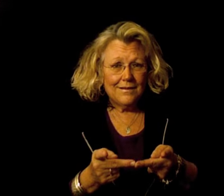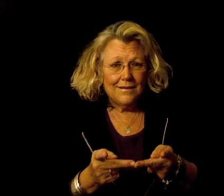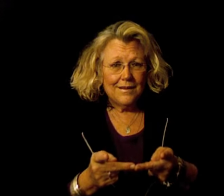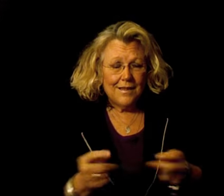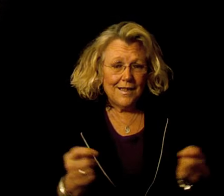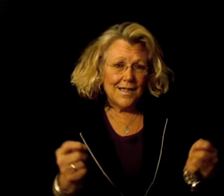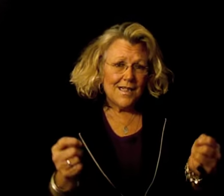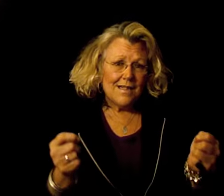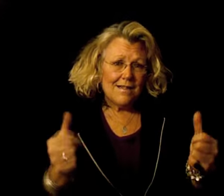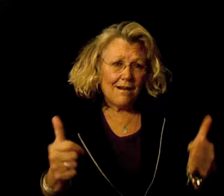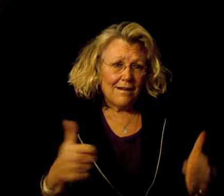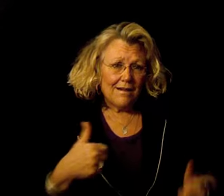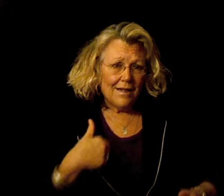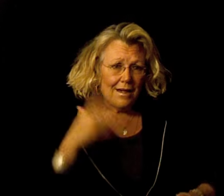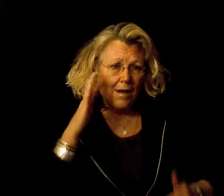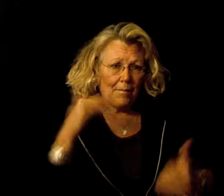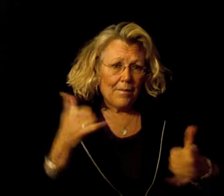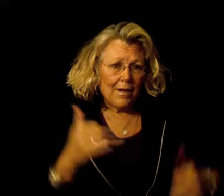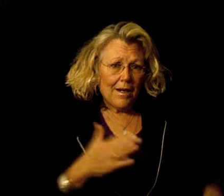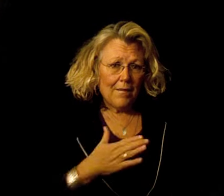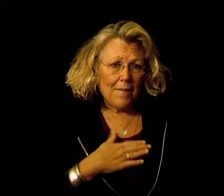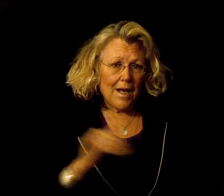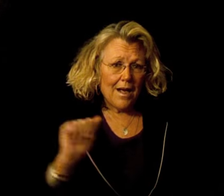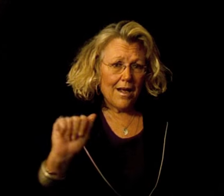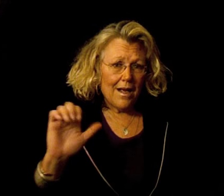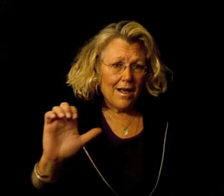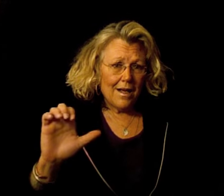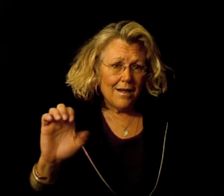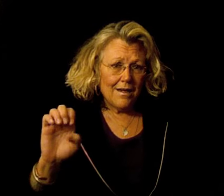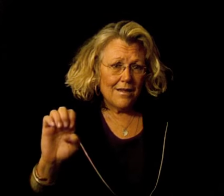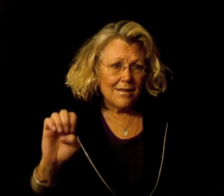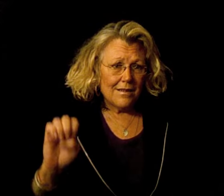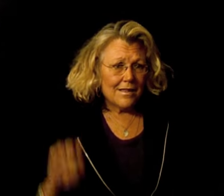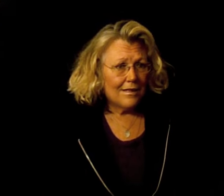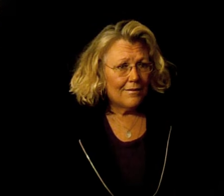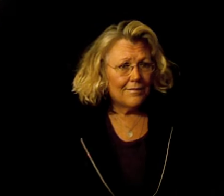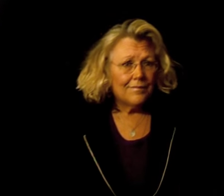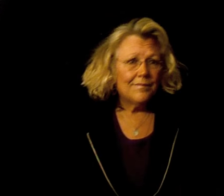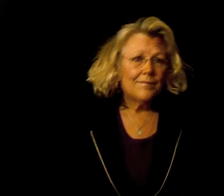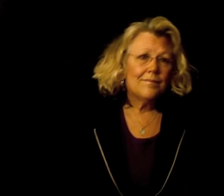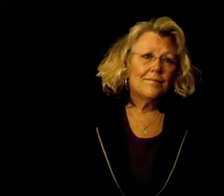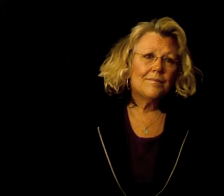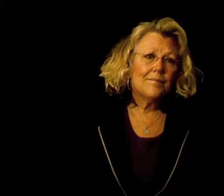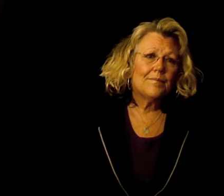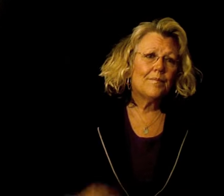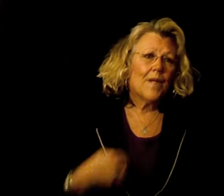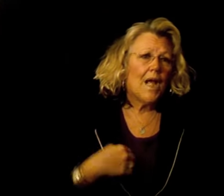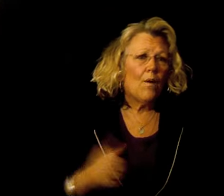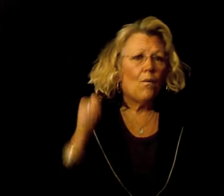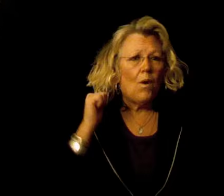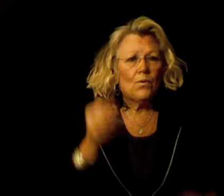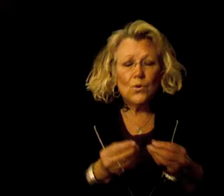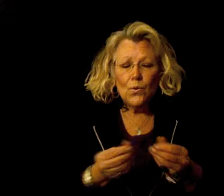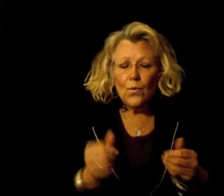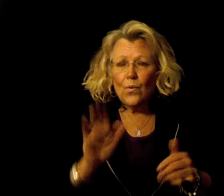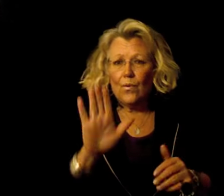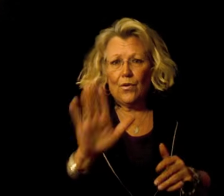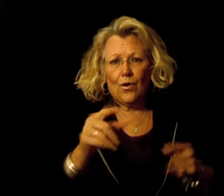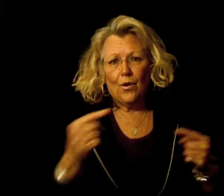Sadly I will play my ace I won't soothe your